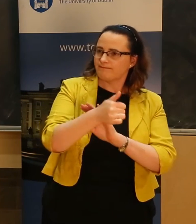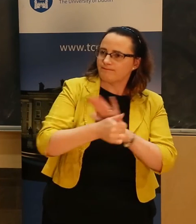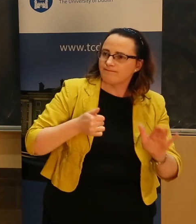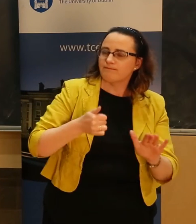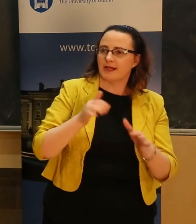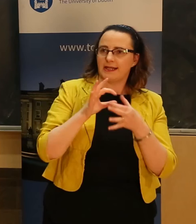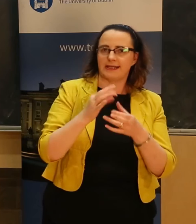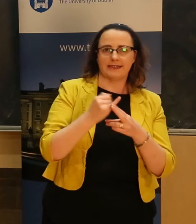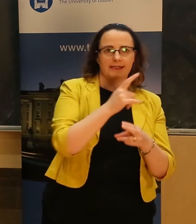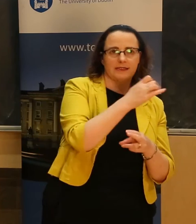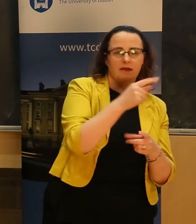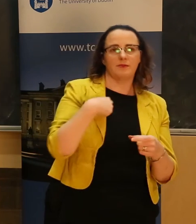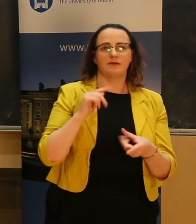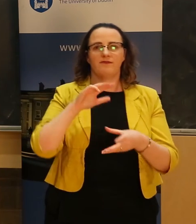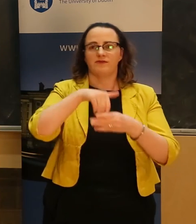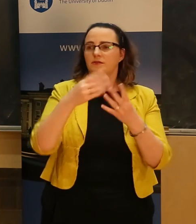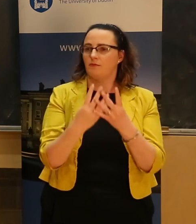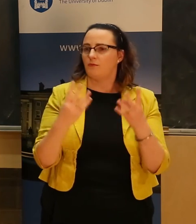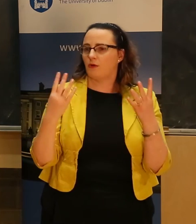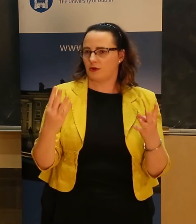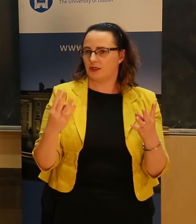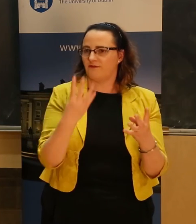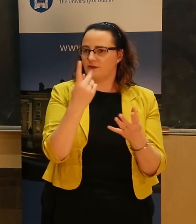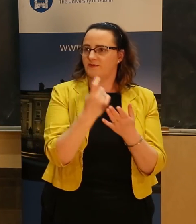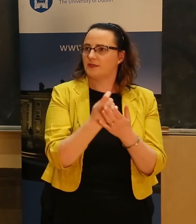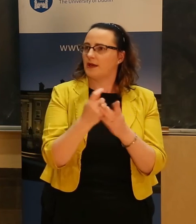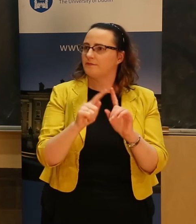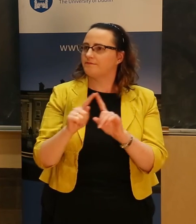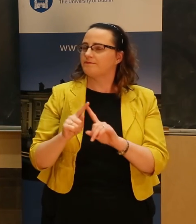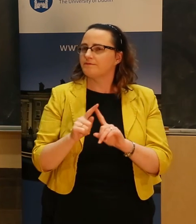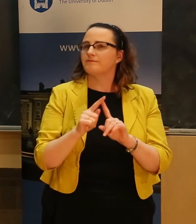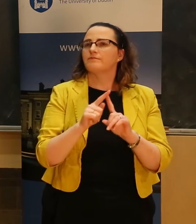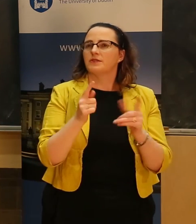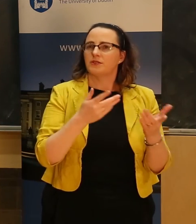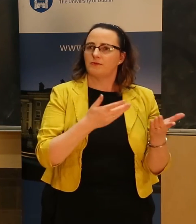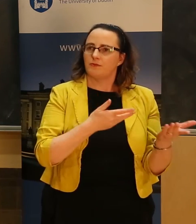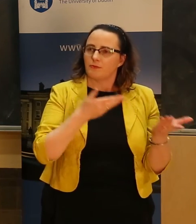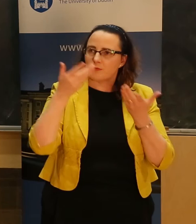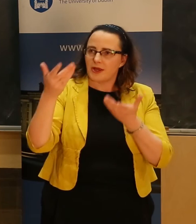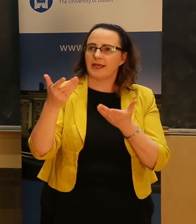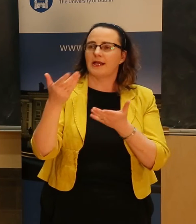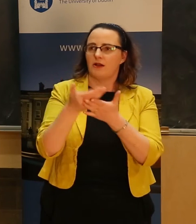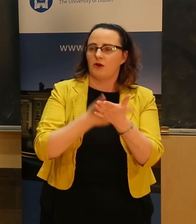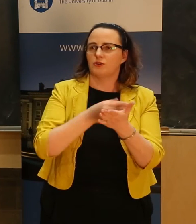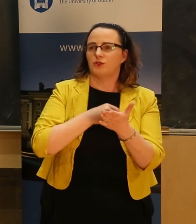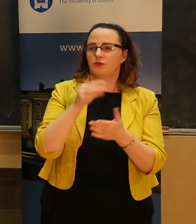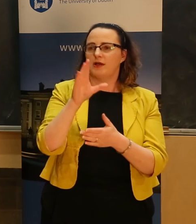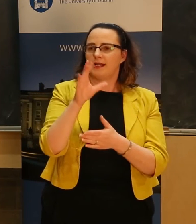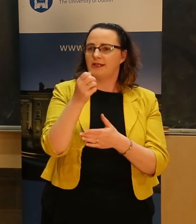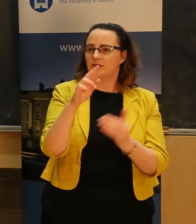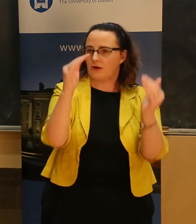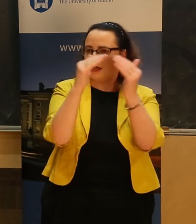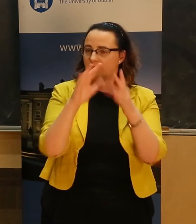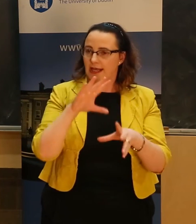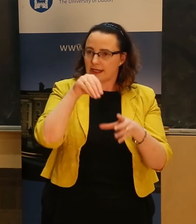College, having served on board on four occasions, with all the other disciplines to bring legislation to Leinster House. The bills I have introduced